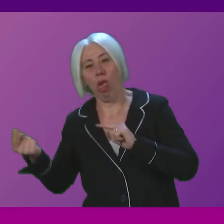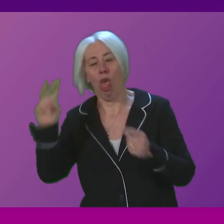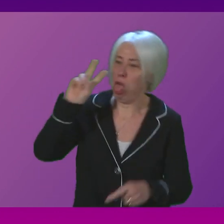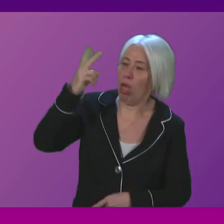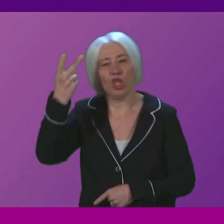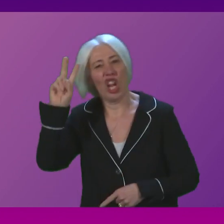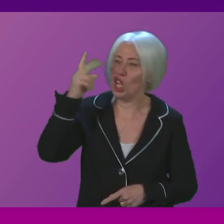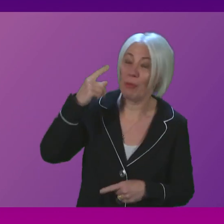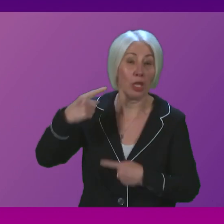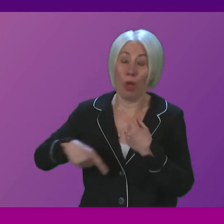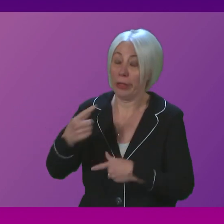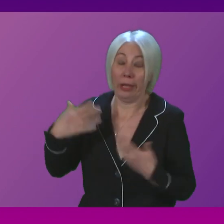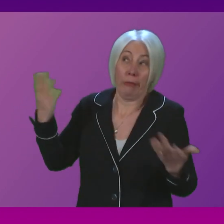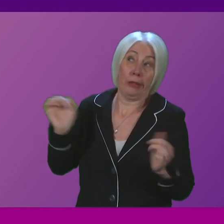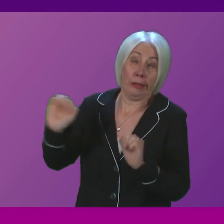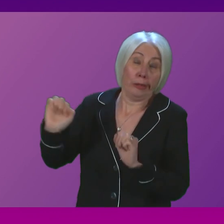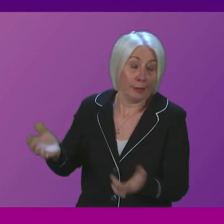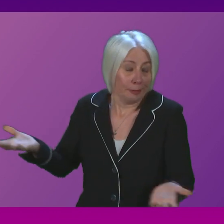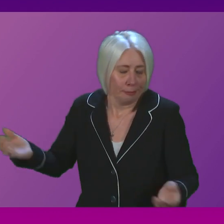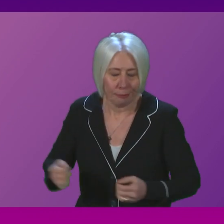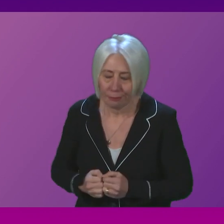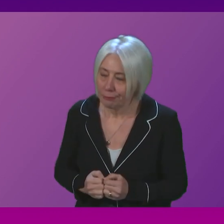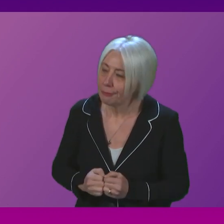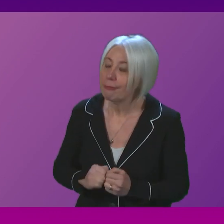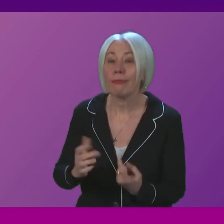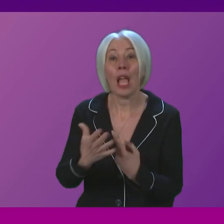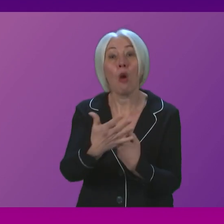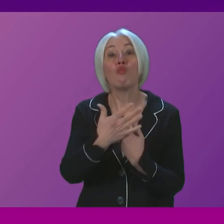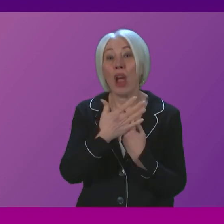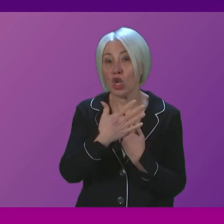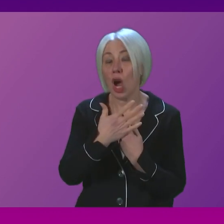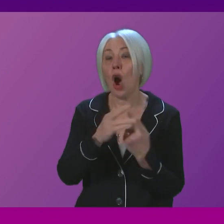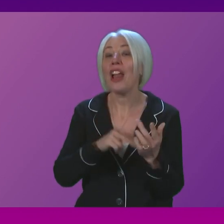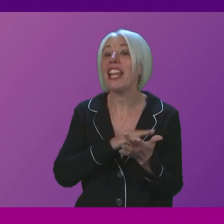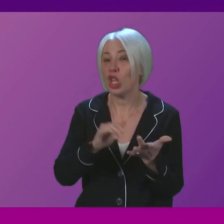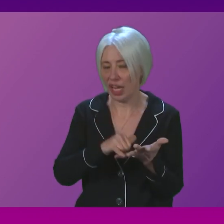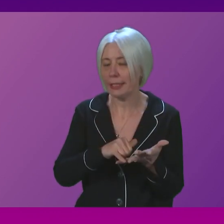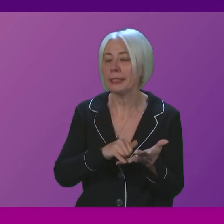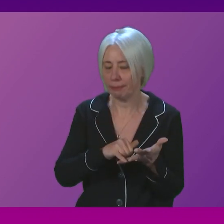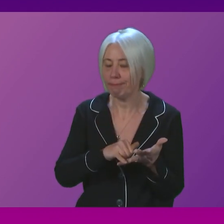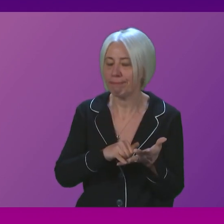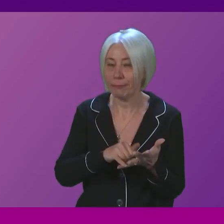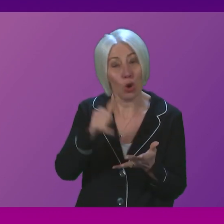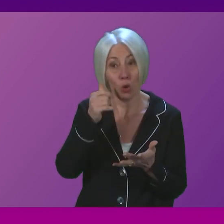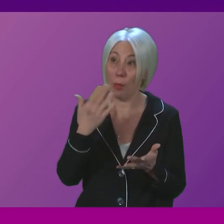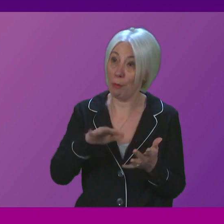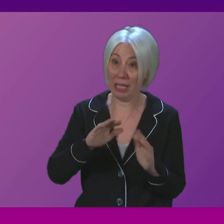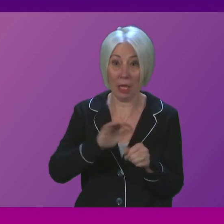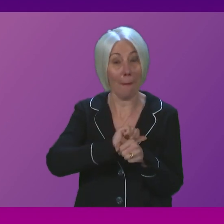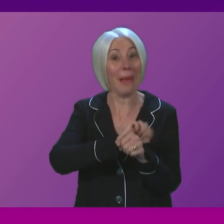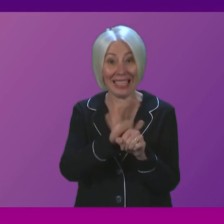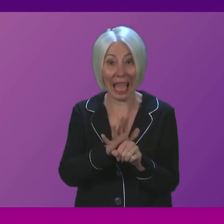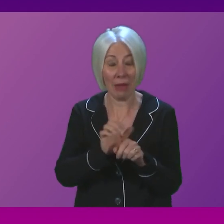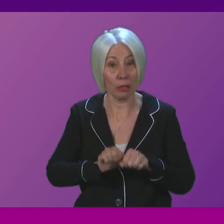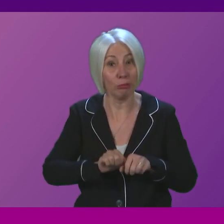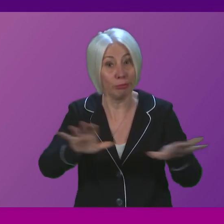to determine. In terms of the pressures on our National Health Service, of course, there has been a global pandemic since